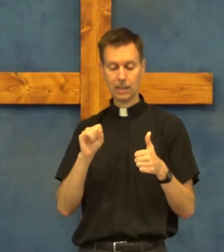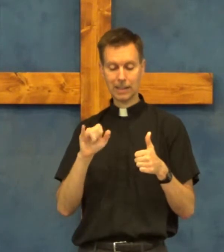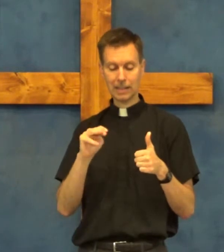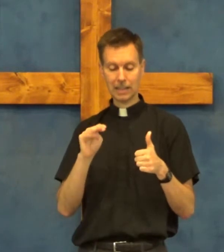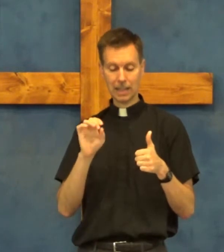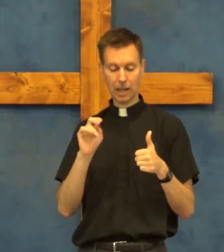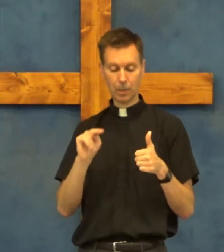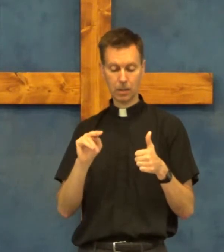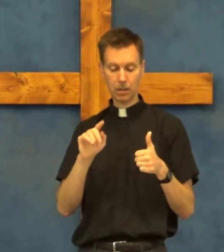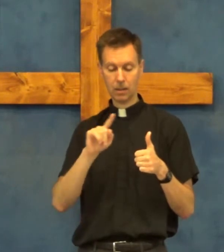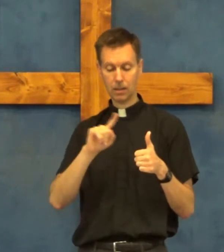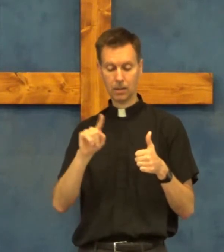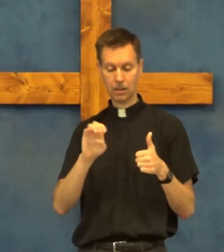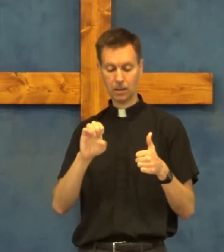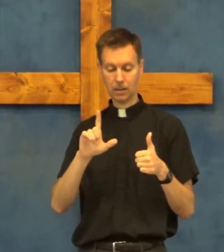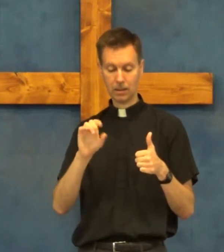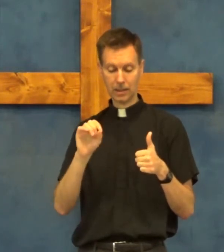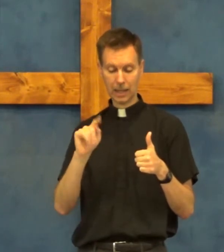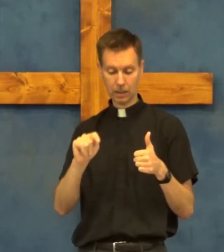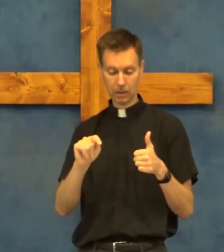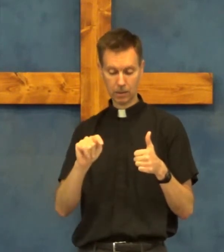simon the zealot